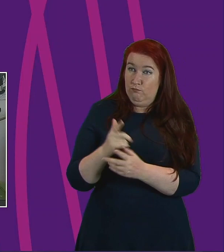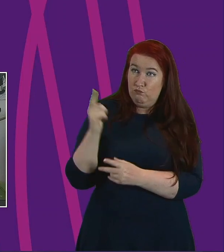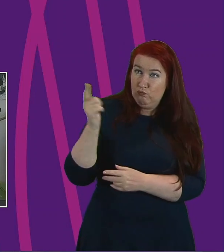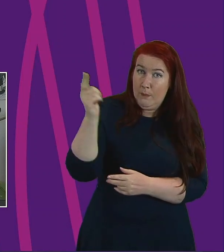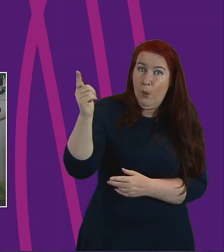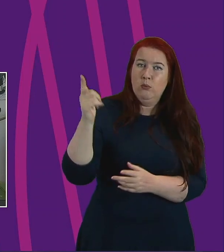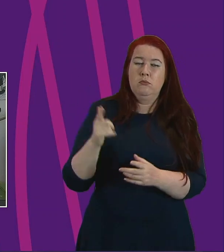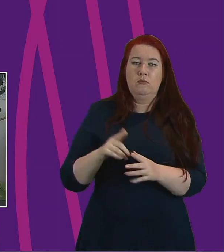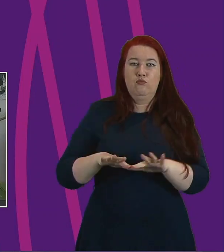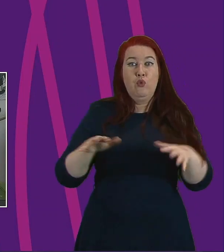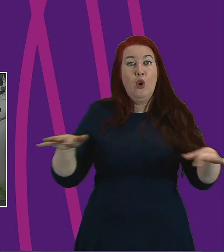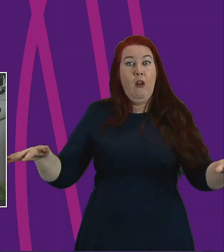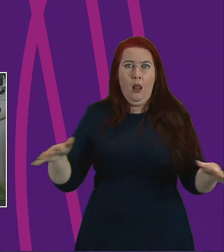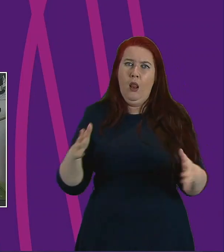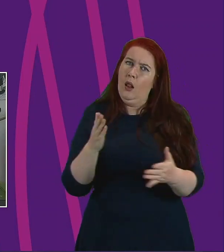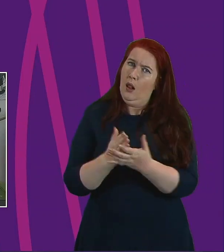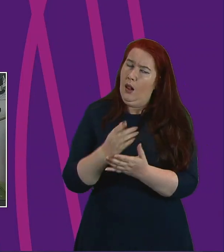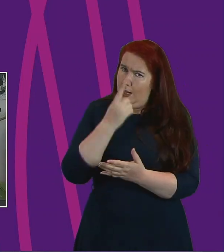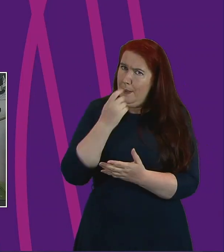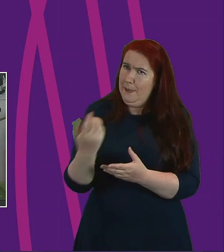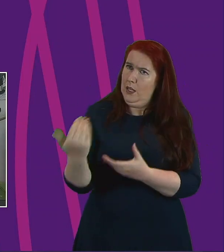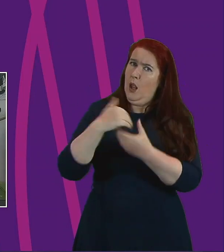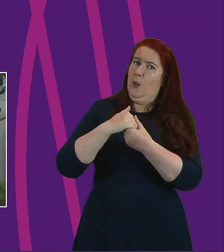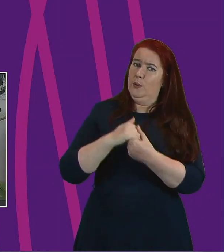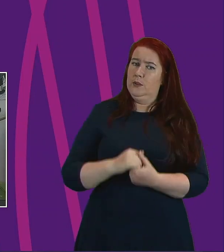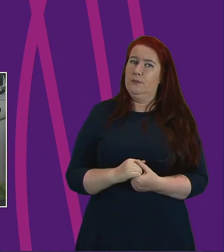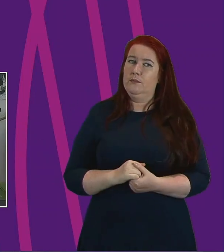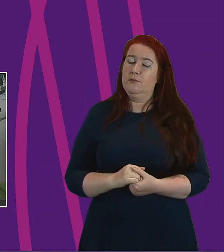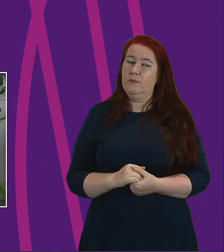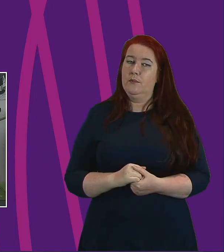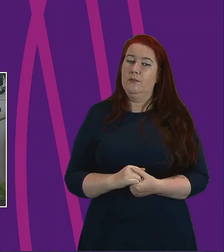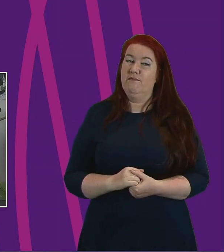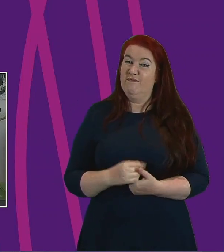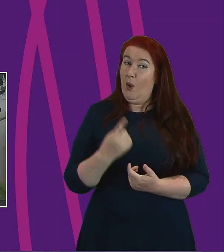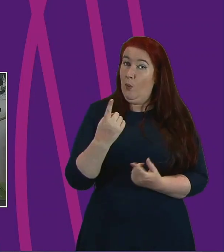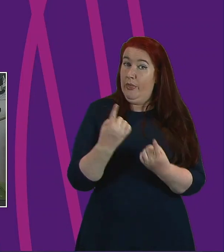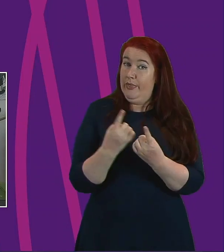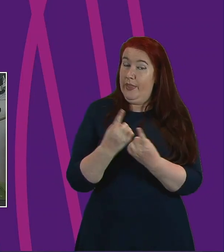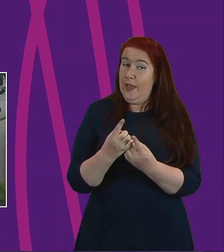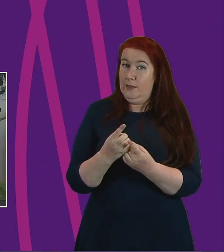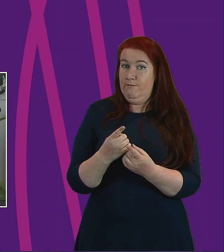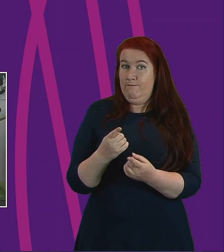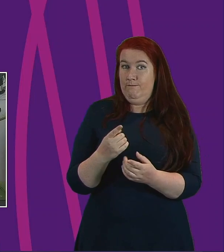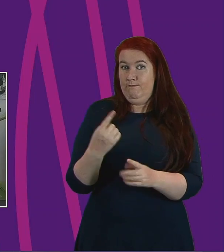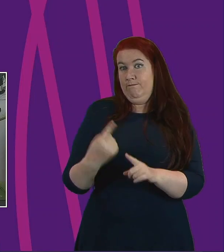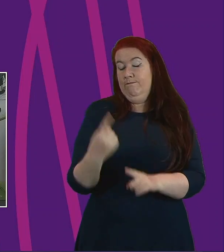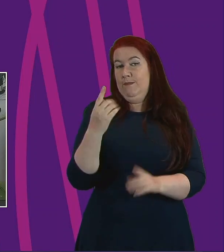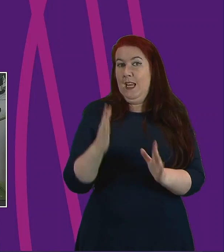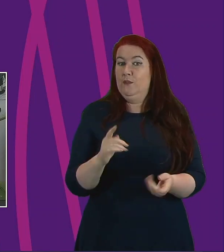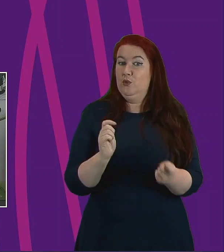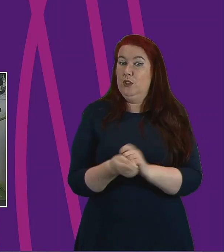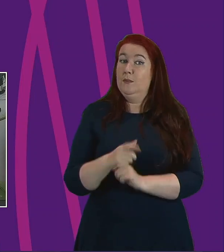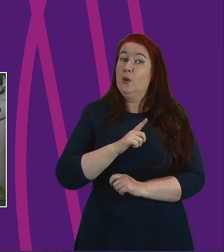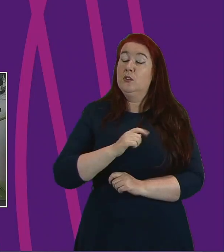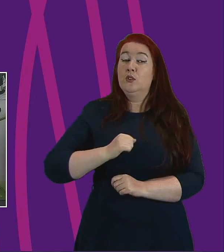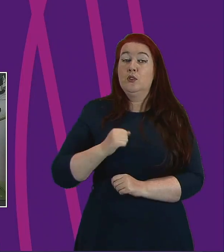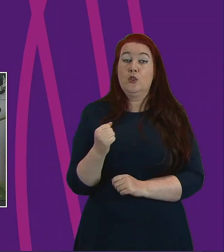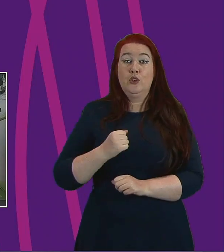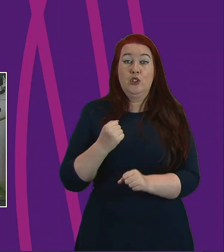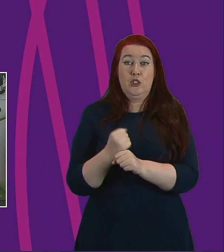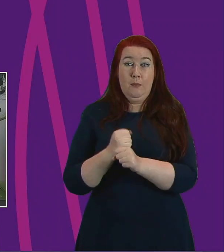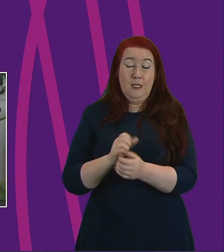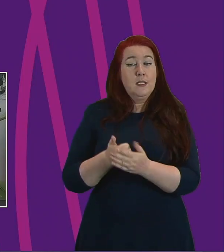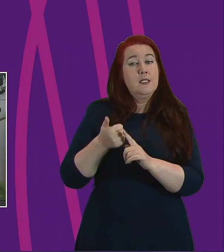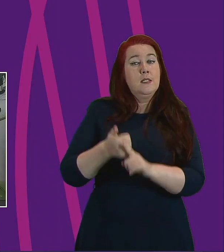included. I must say that one of the catalysts of this change was the Scottish Government's supporting communities fund.